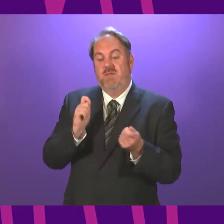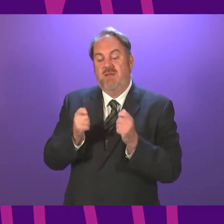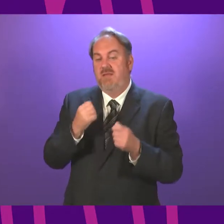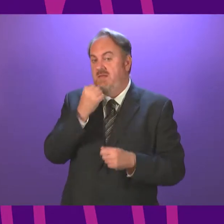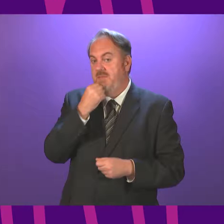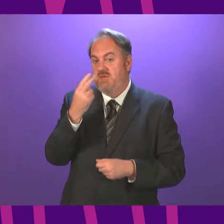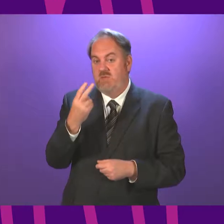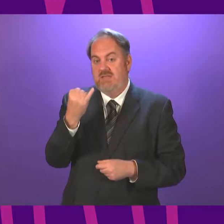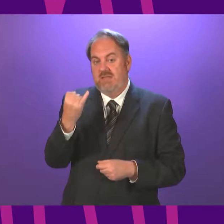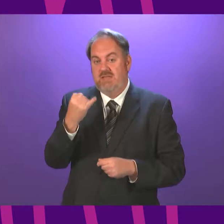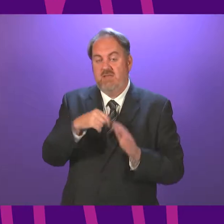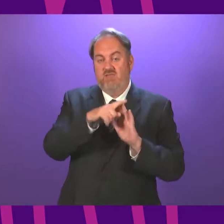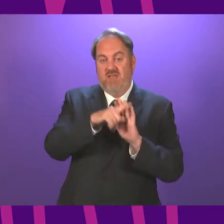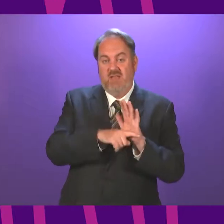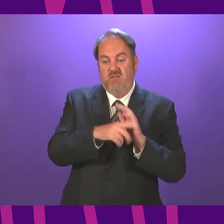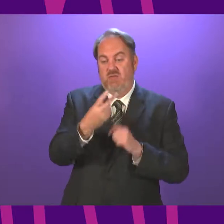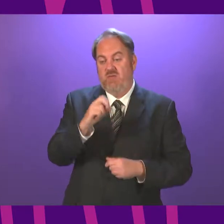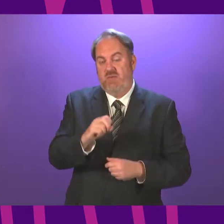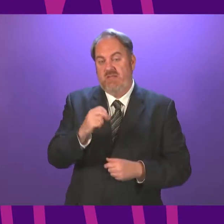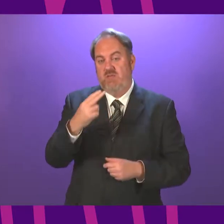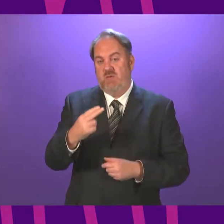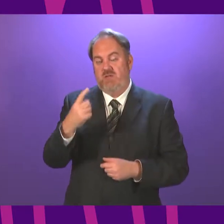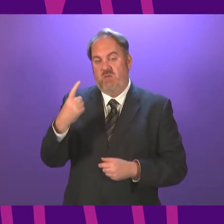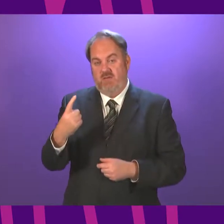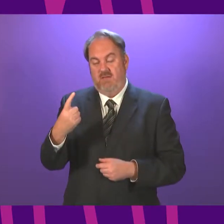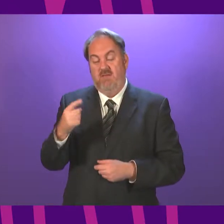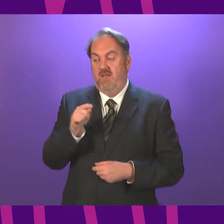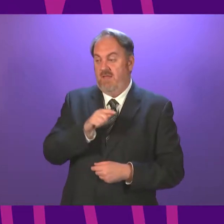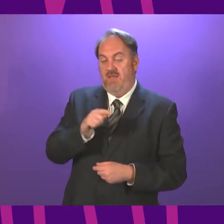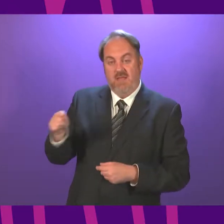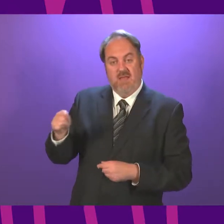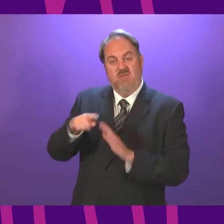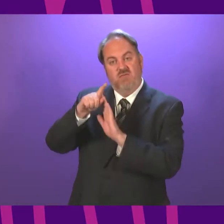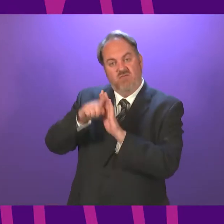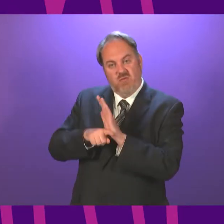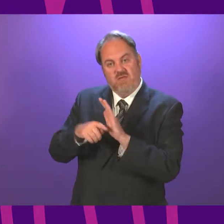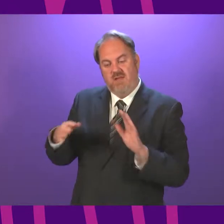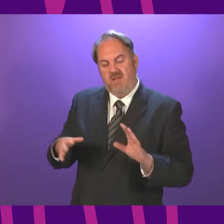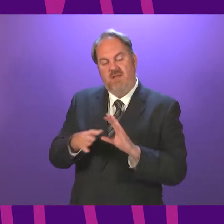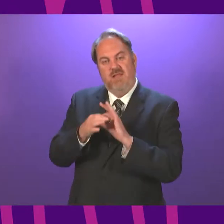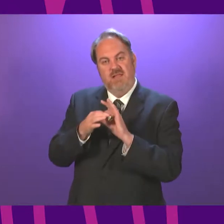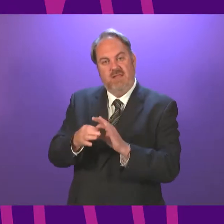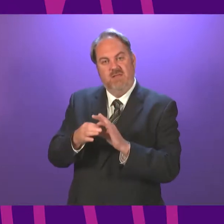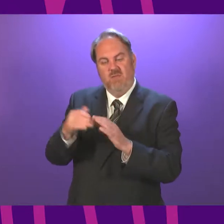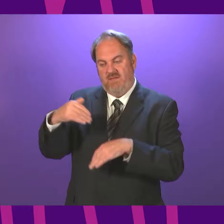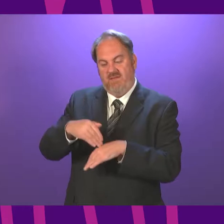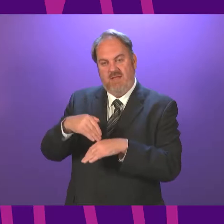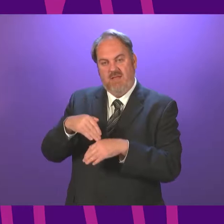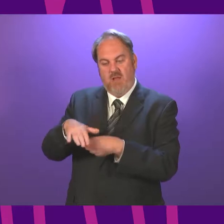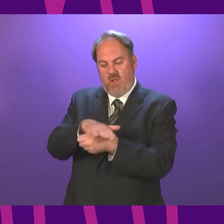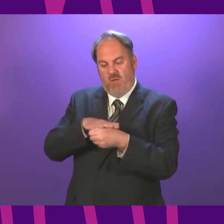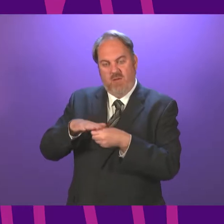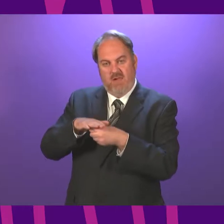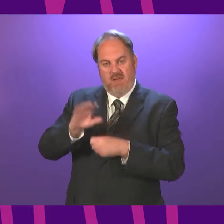26 Regulations 2021. These regulations amend the Health Protection Coronavirus Restrictions Requirements Local Levels Scotland